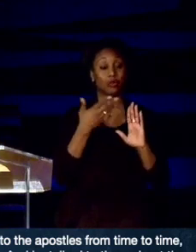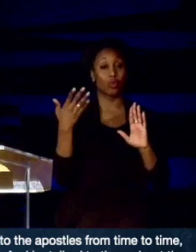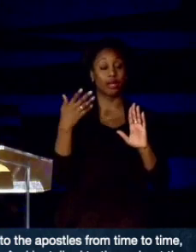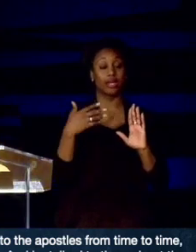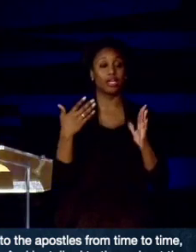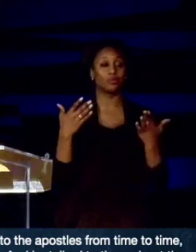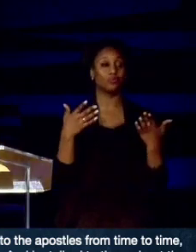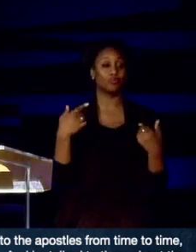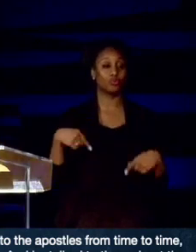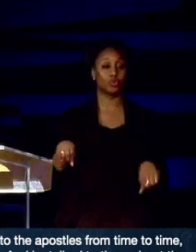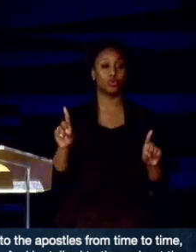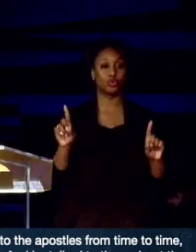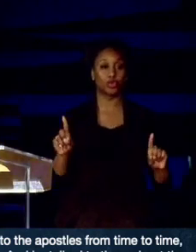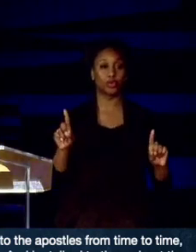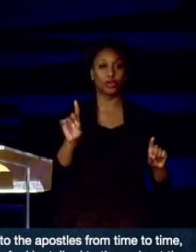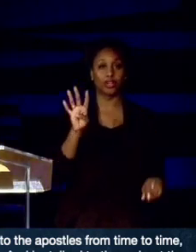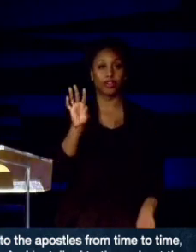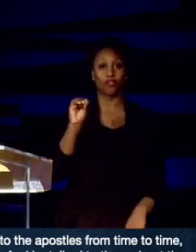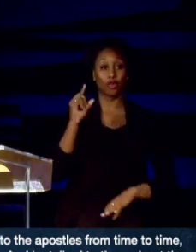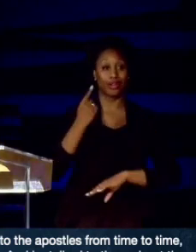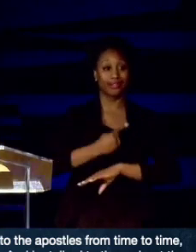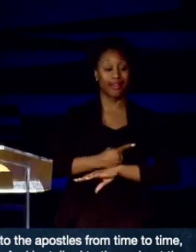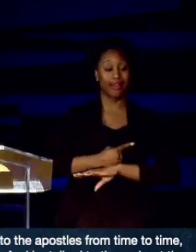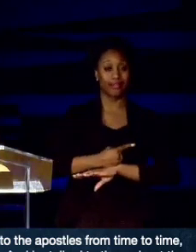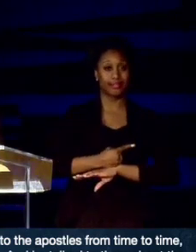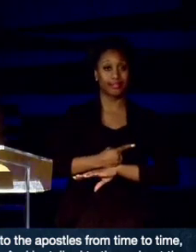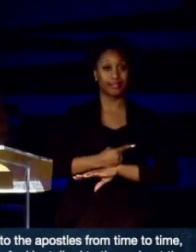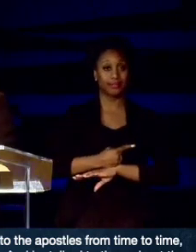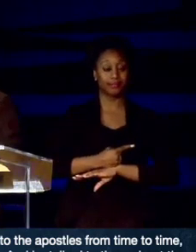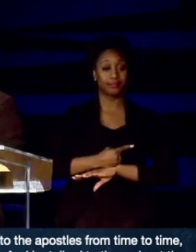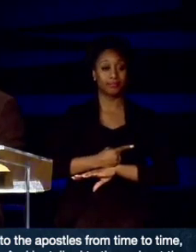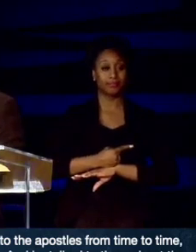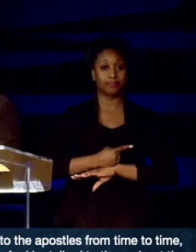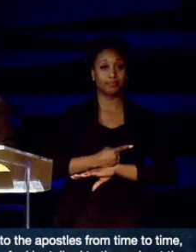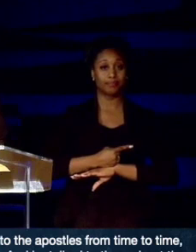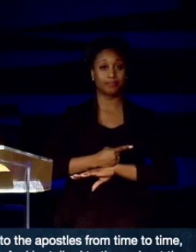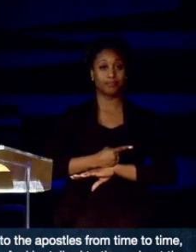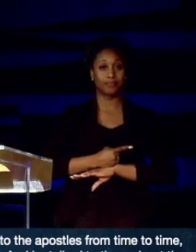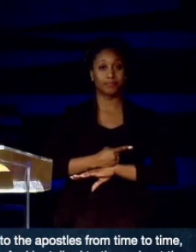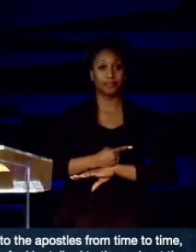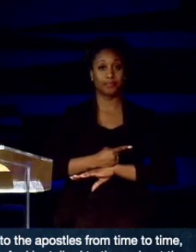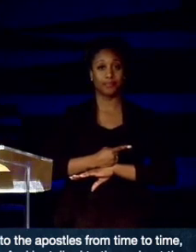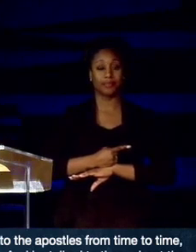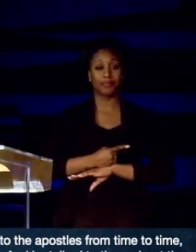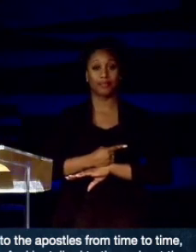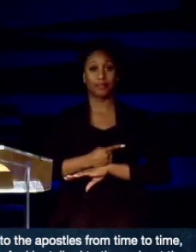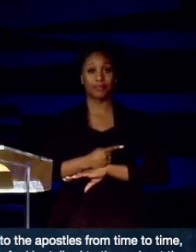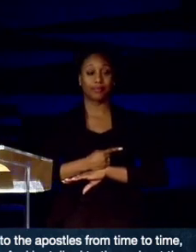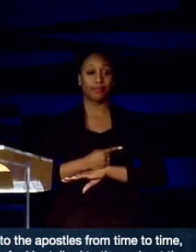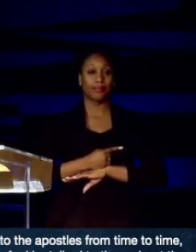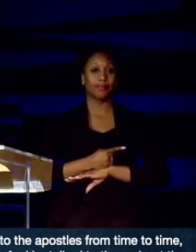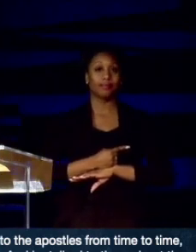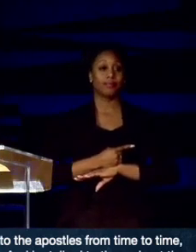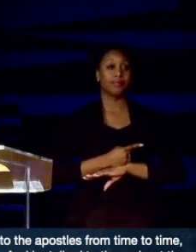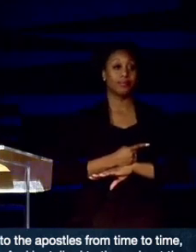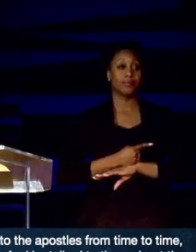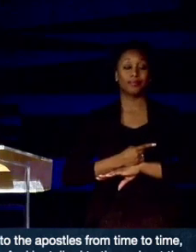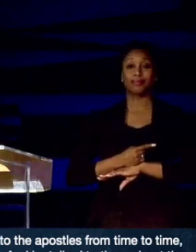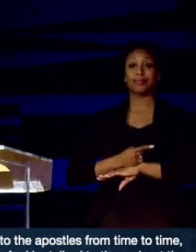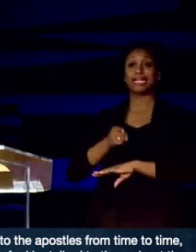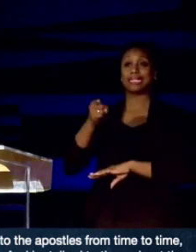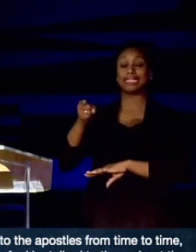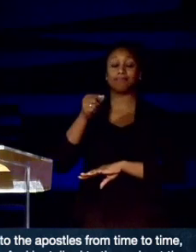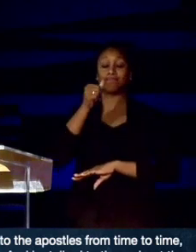the 40 days after he suffered and